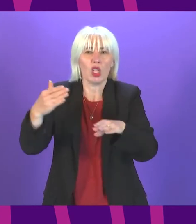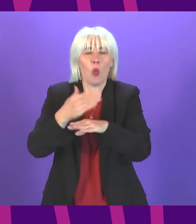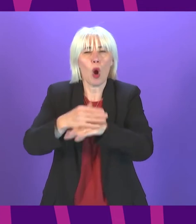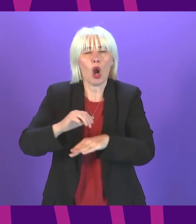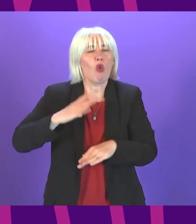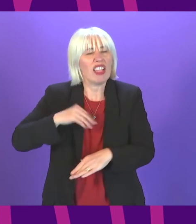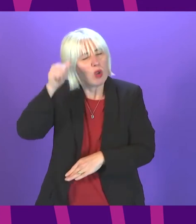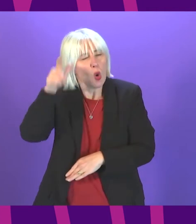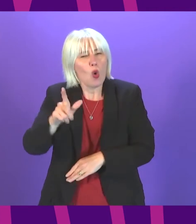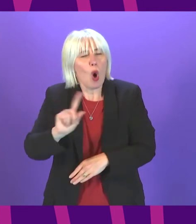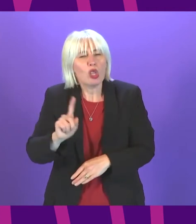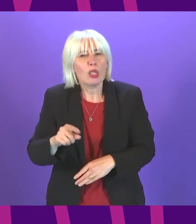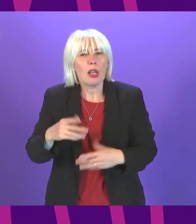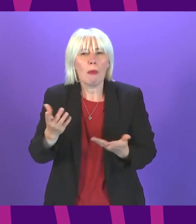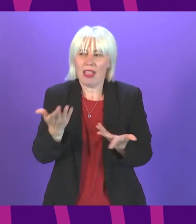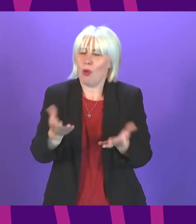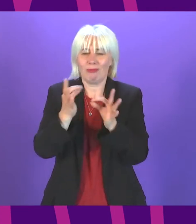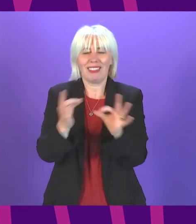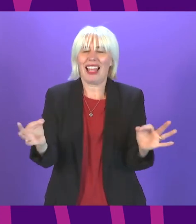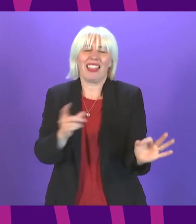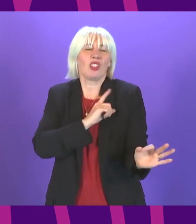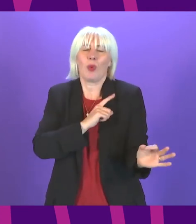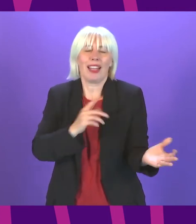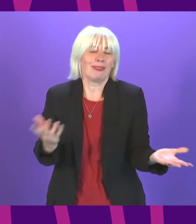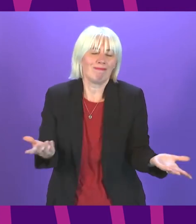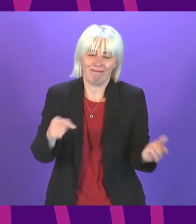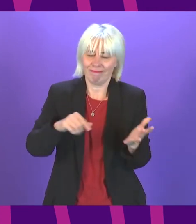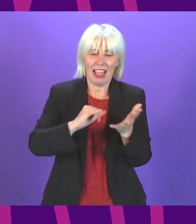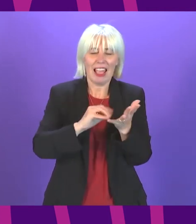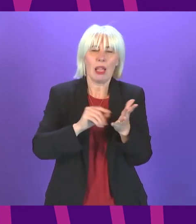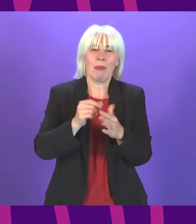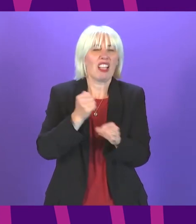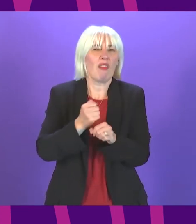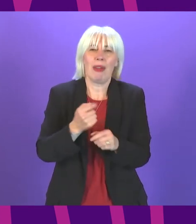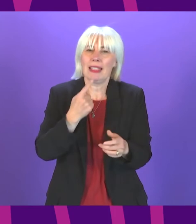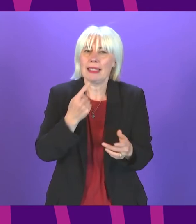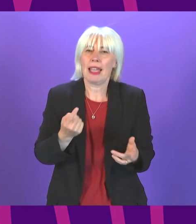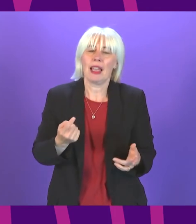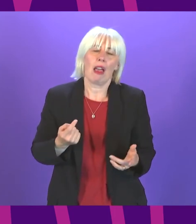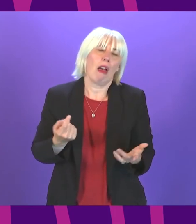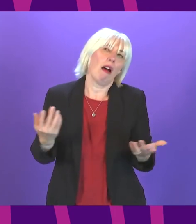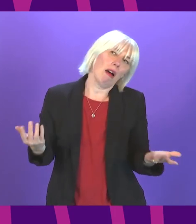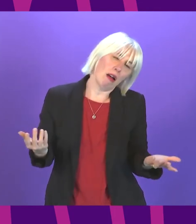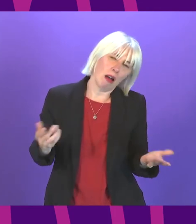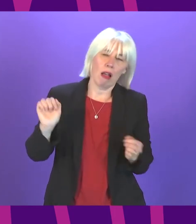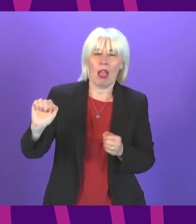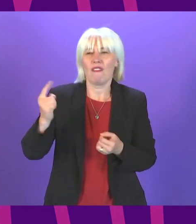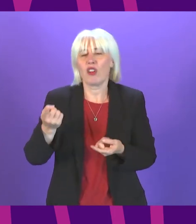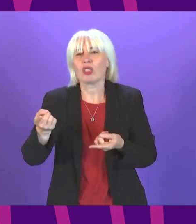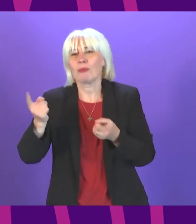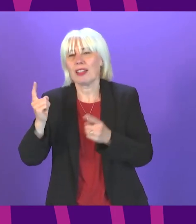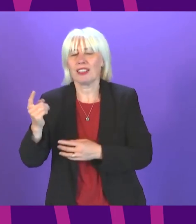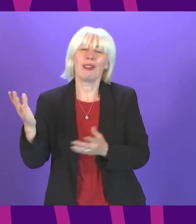silence because instead all we get from this SNP government is the galling sight of the First Minister